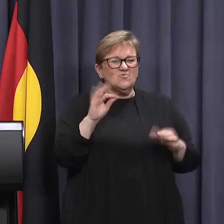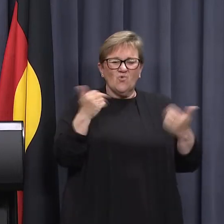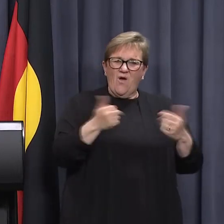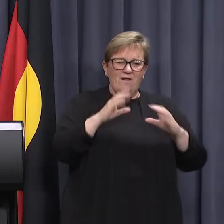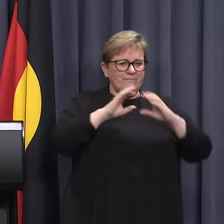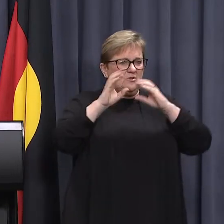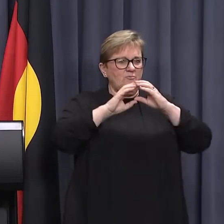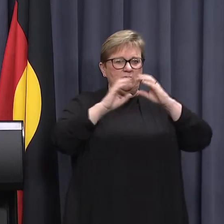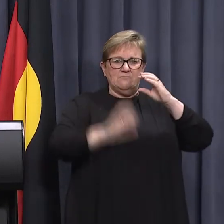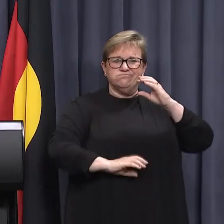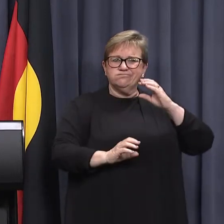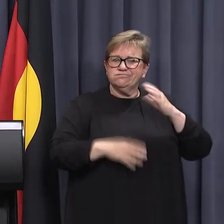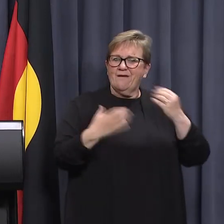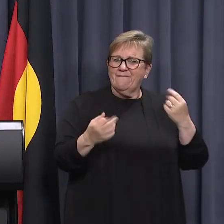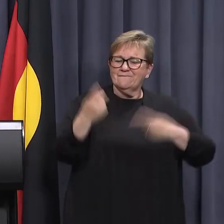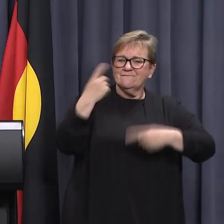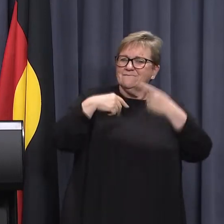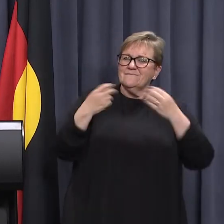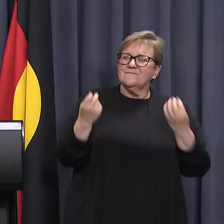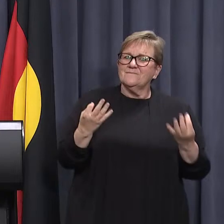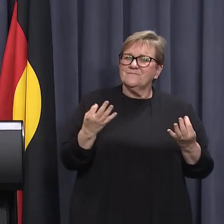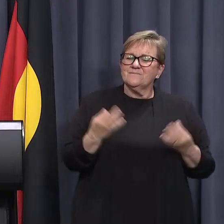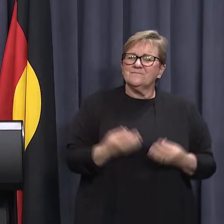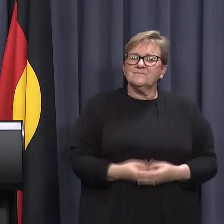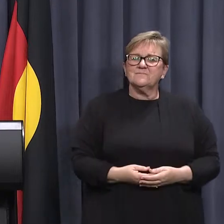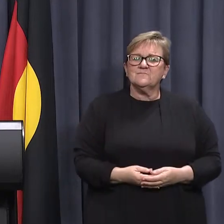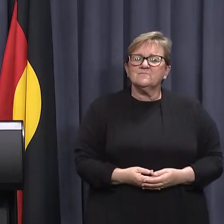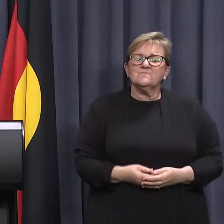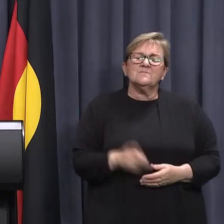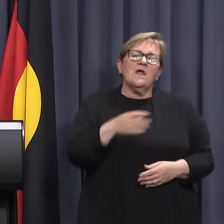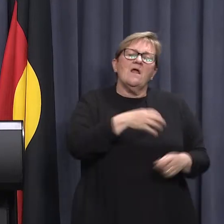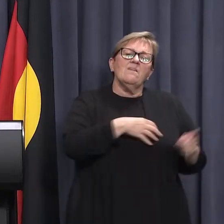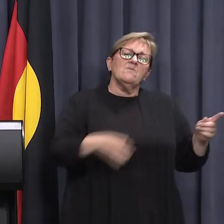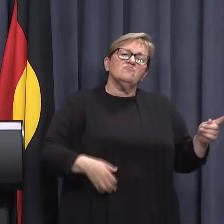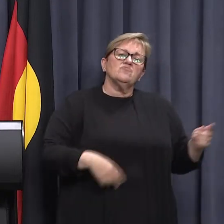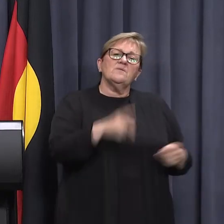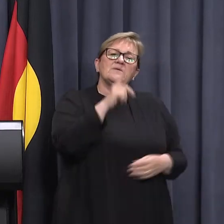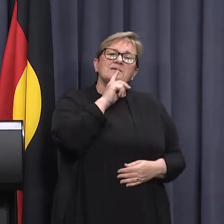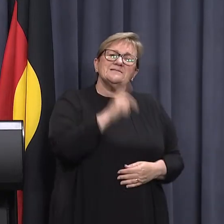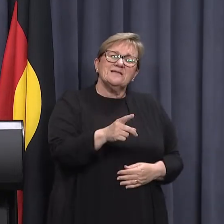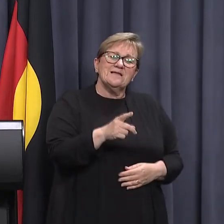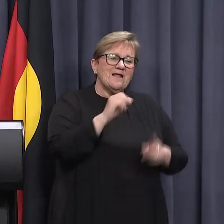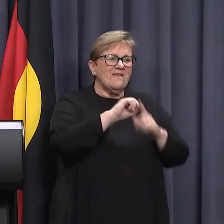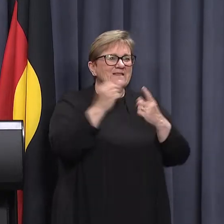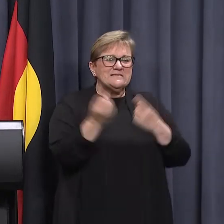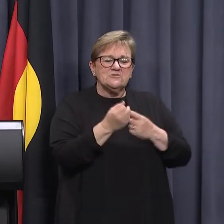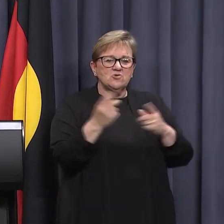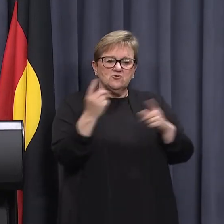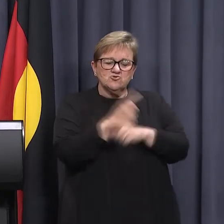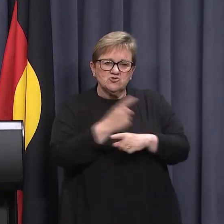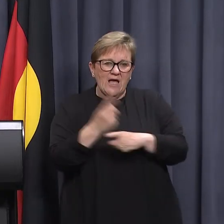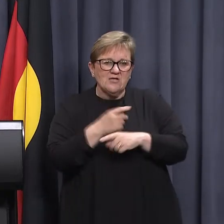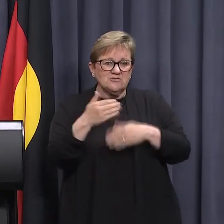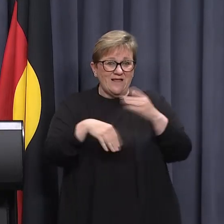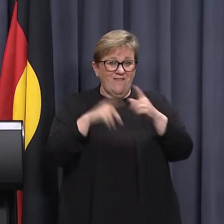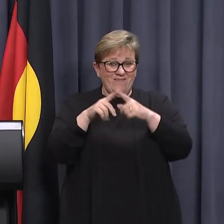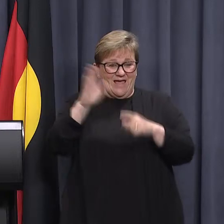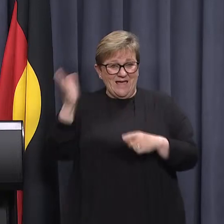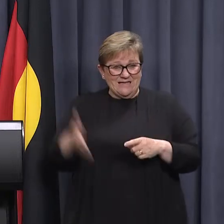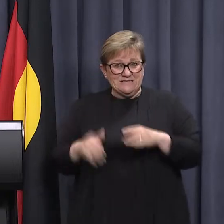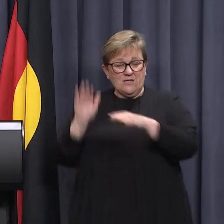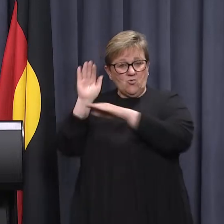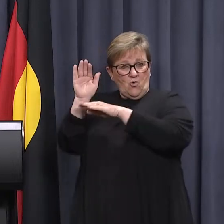communication on the plan? Well, I think as been outlined by the Premier, the situation is evolving rapidly over east and